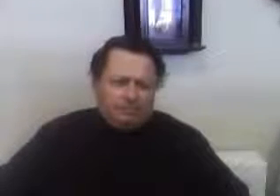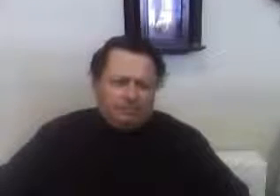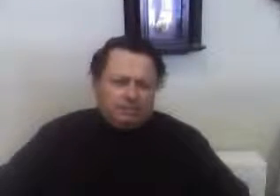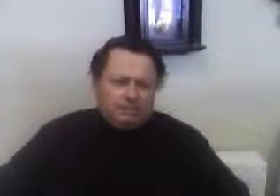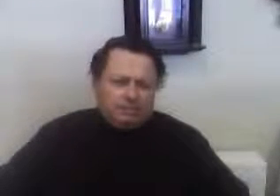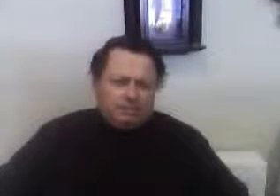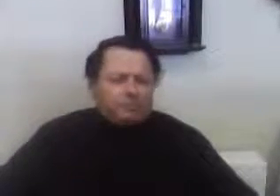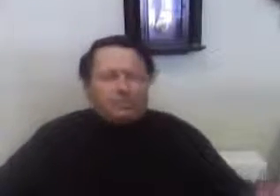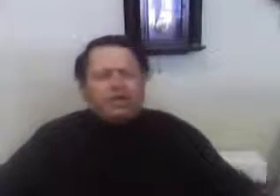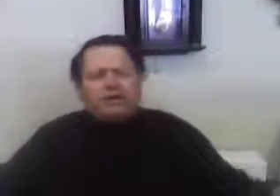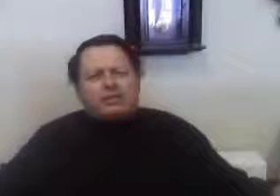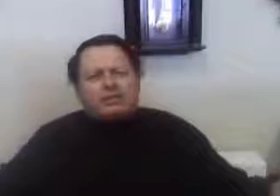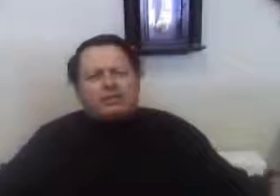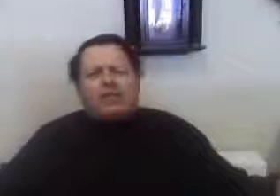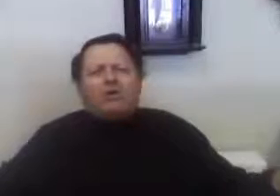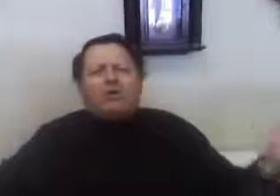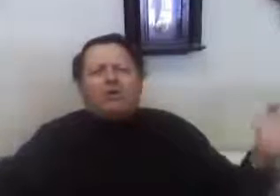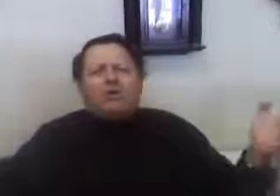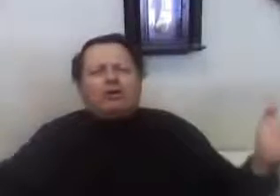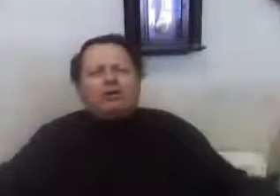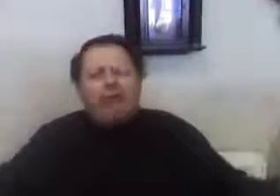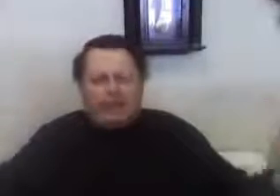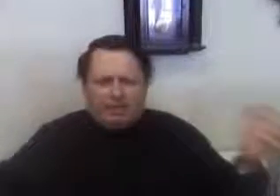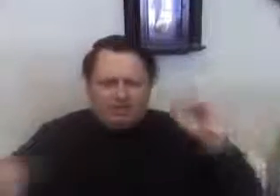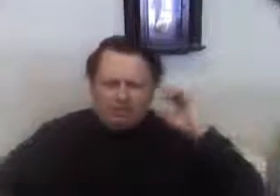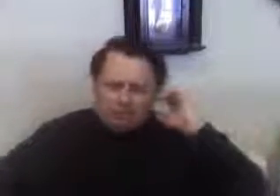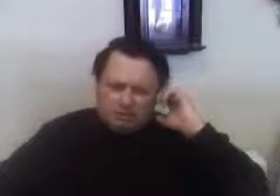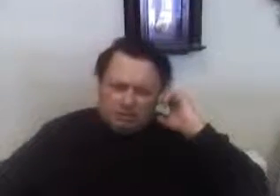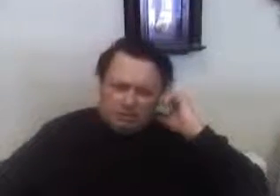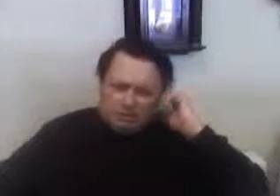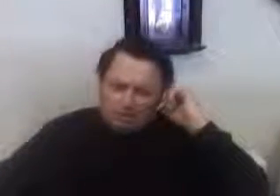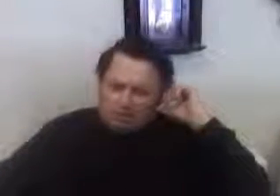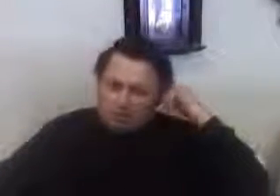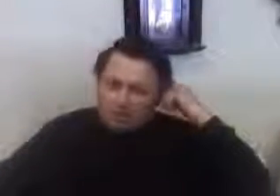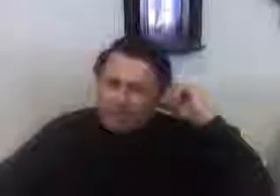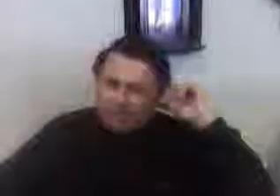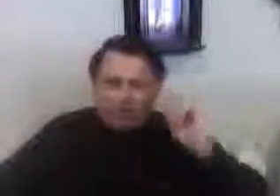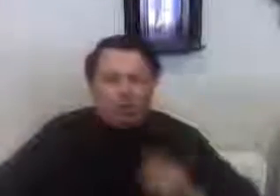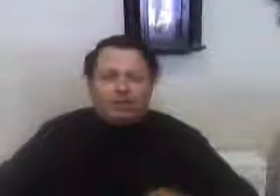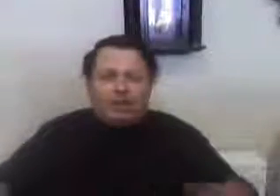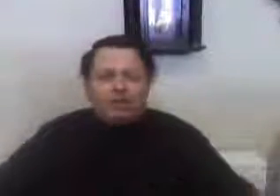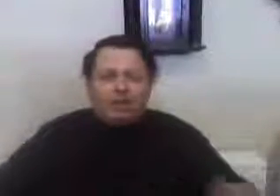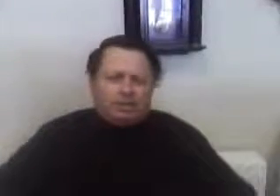something has gone away. Something has gone amok.